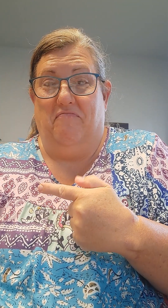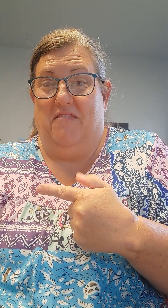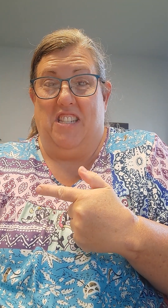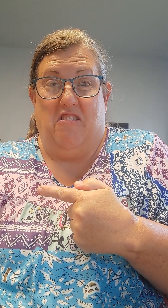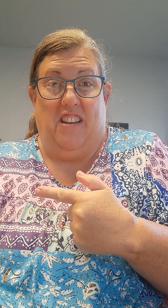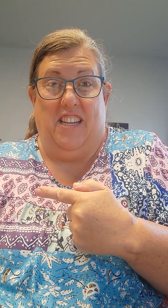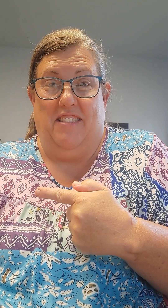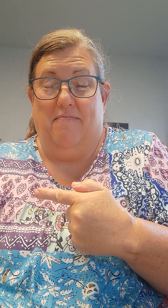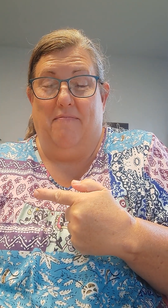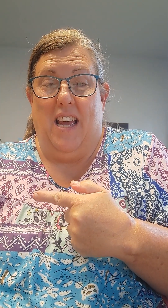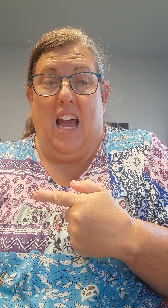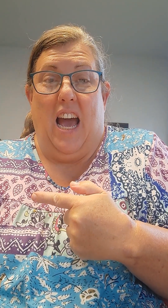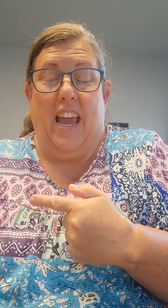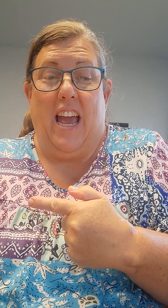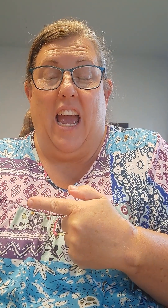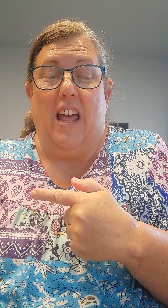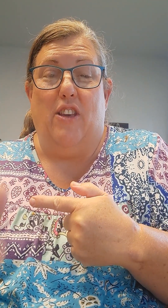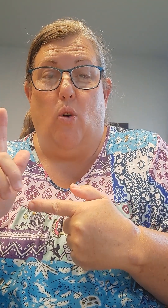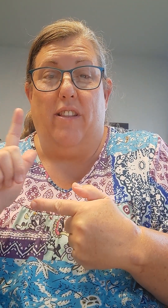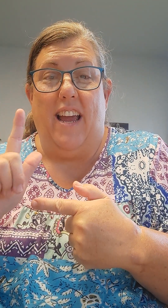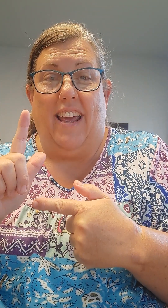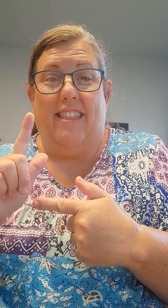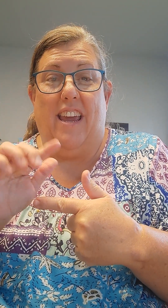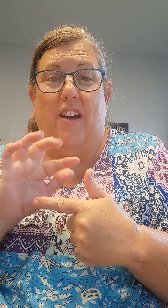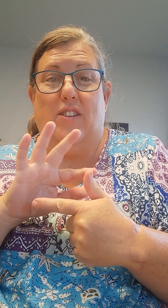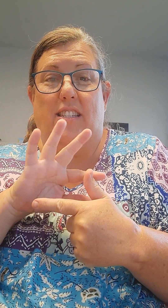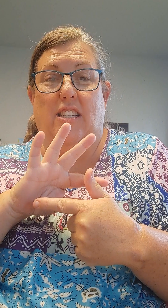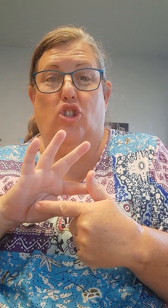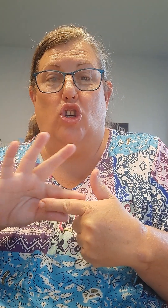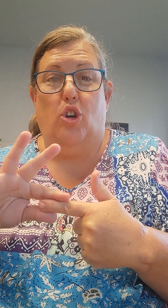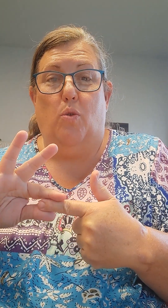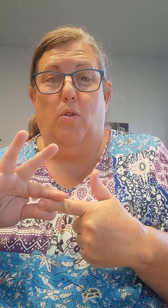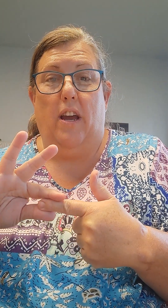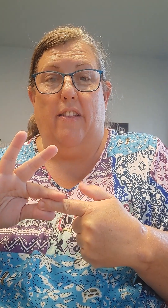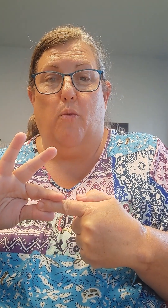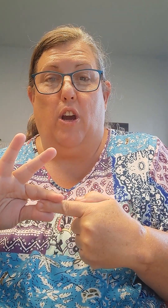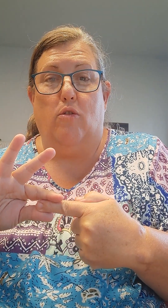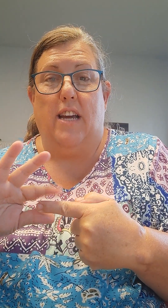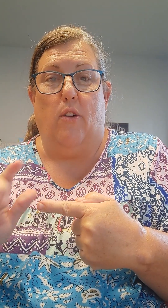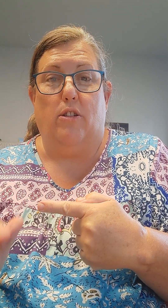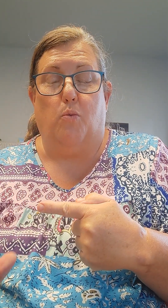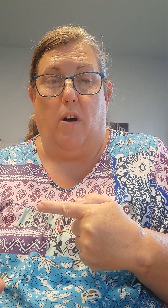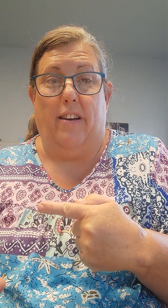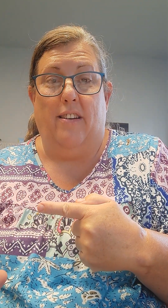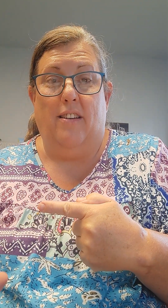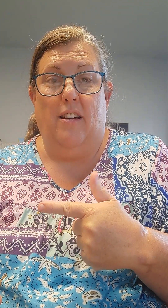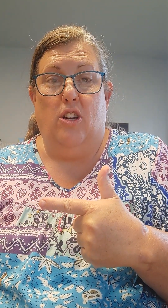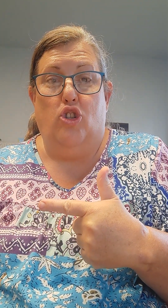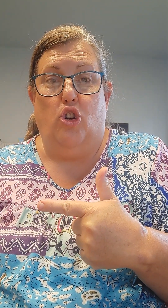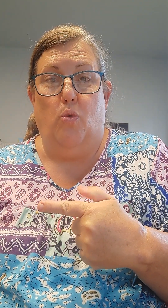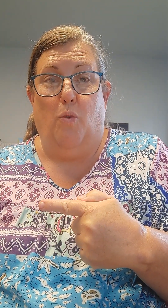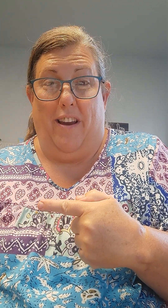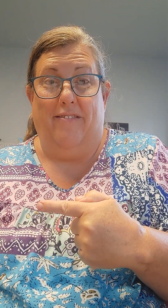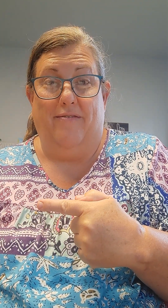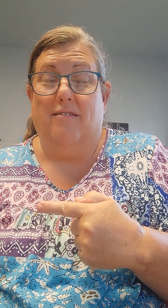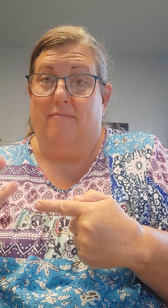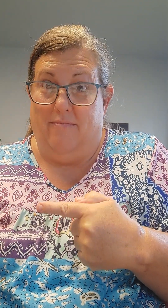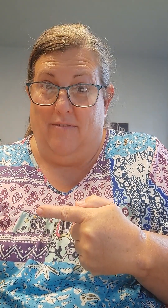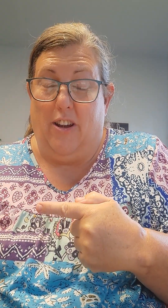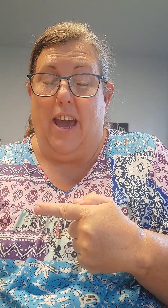That's all it is. The only thing I can think of is this is two and then when it goes down it's one. Two, one. Okay?